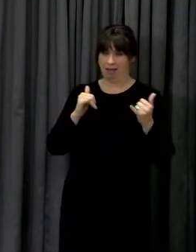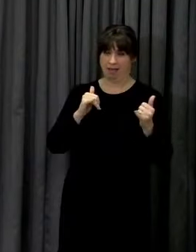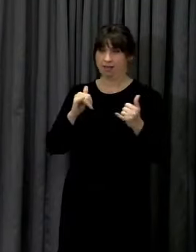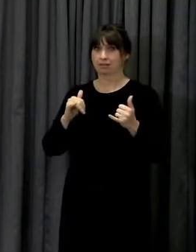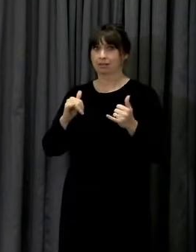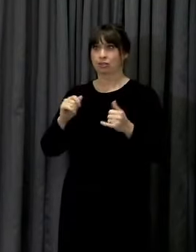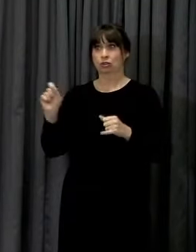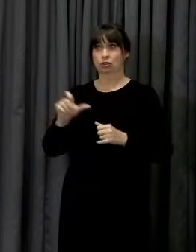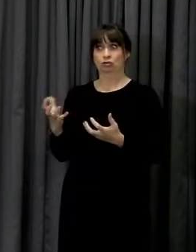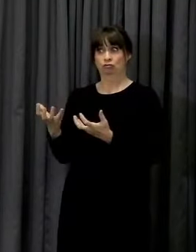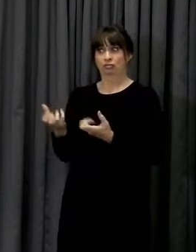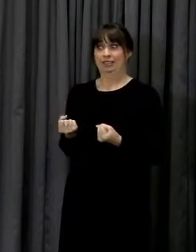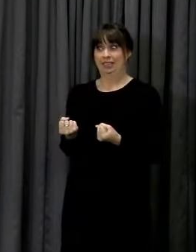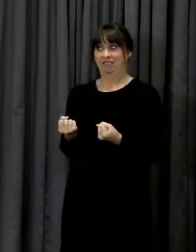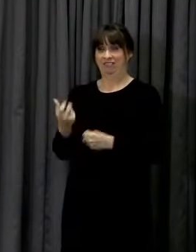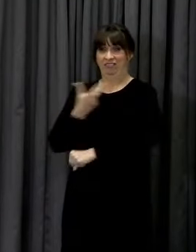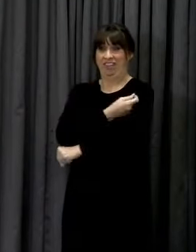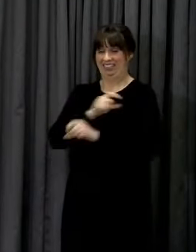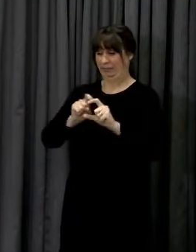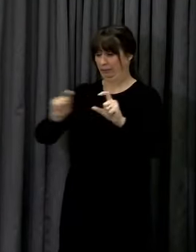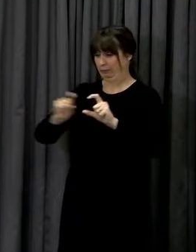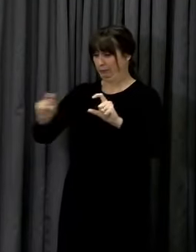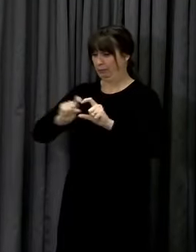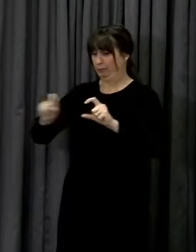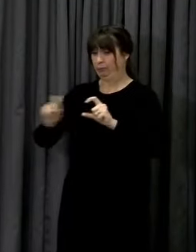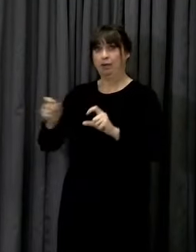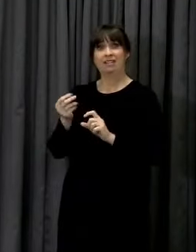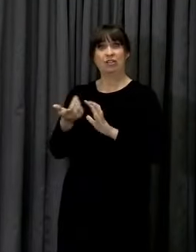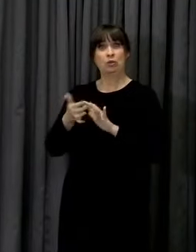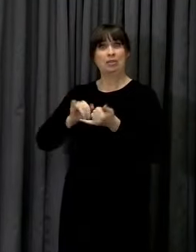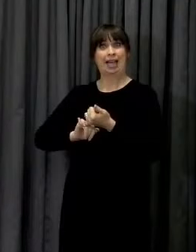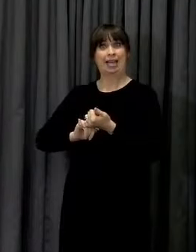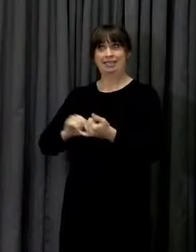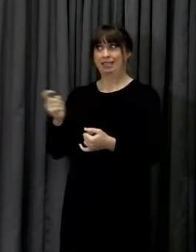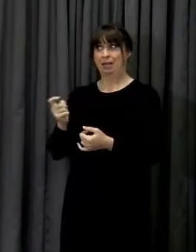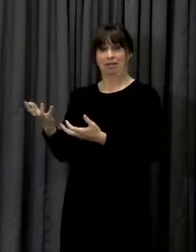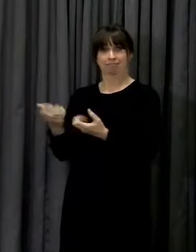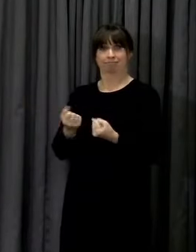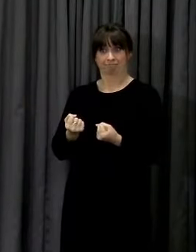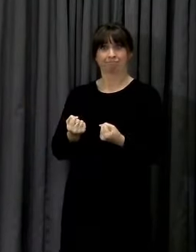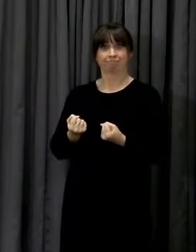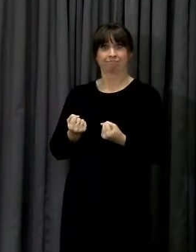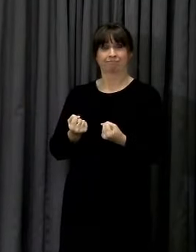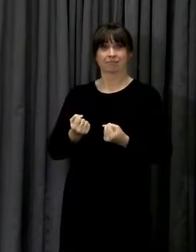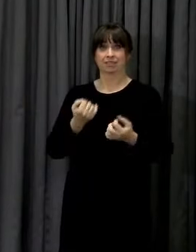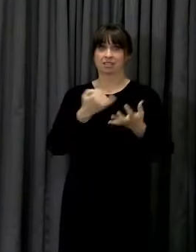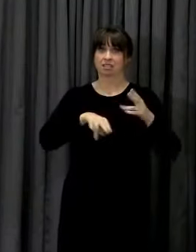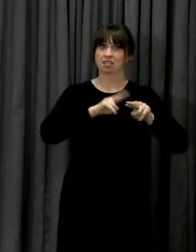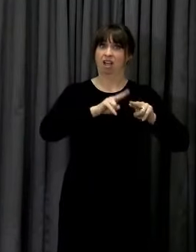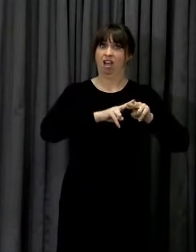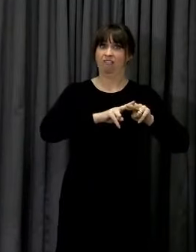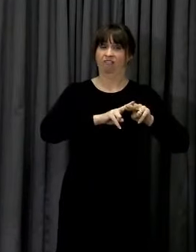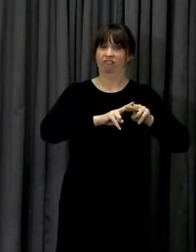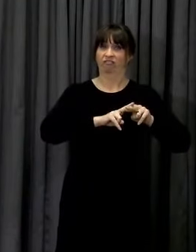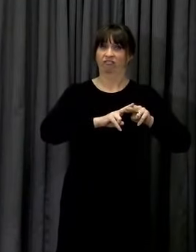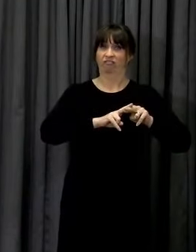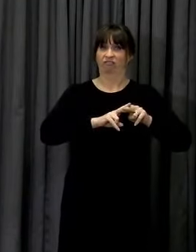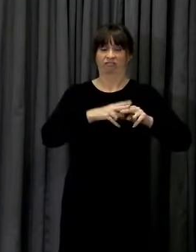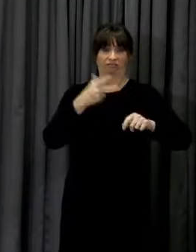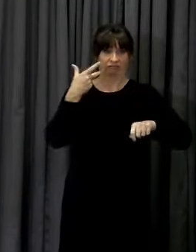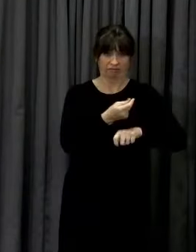supplies in the next couple of days. We have trained staff ready to give the vaccine